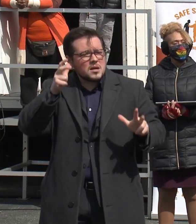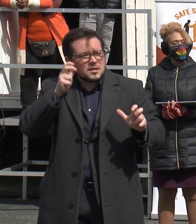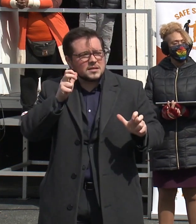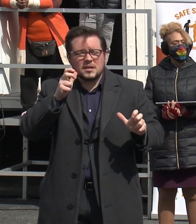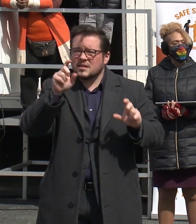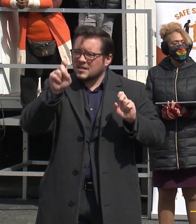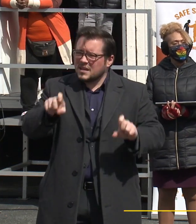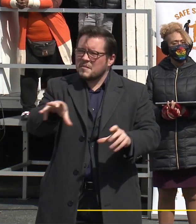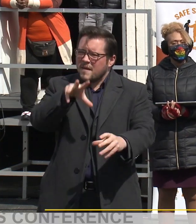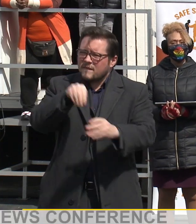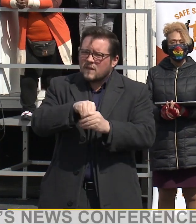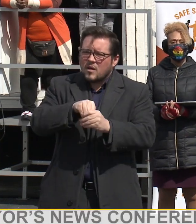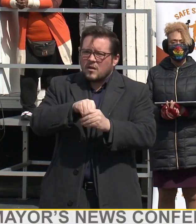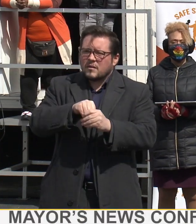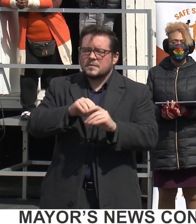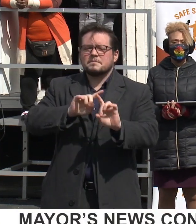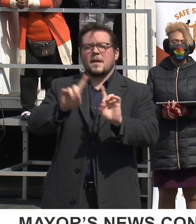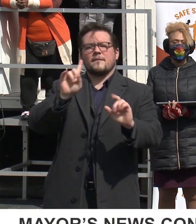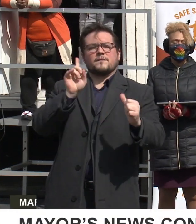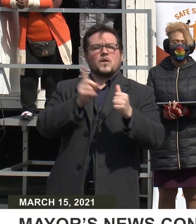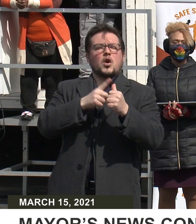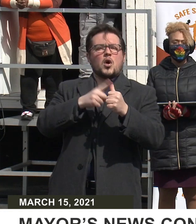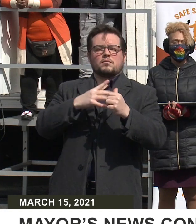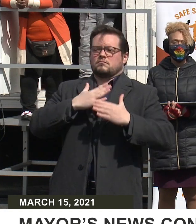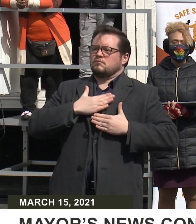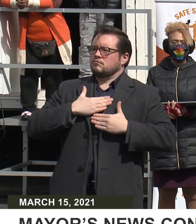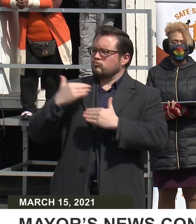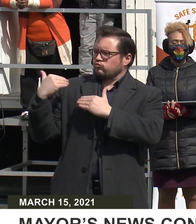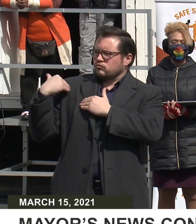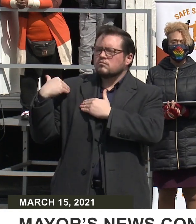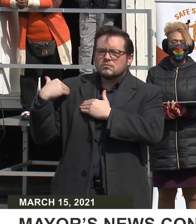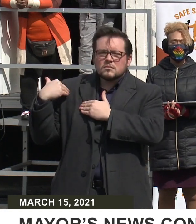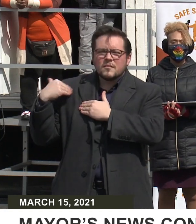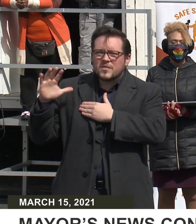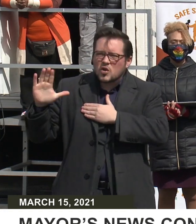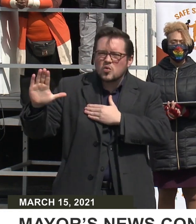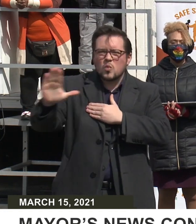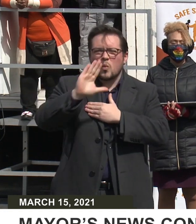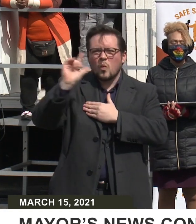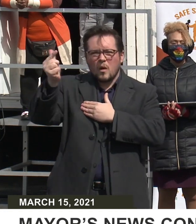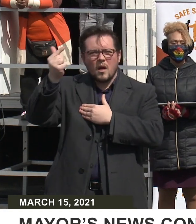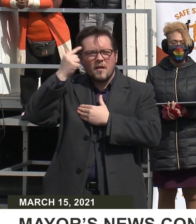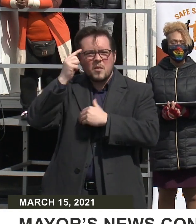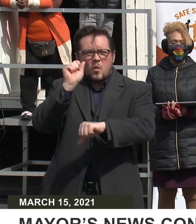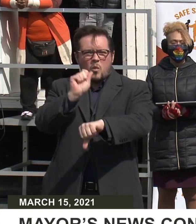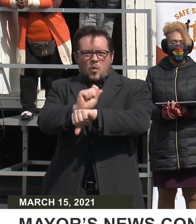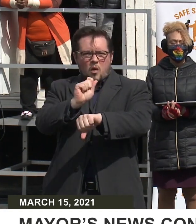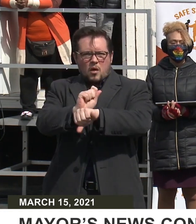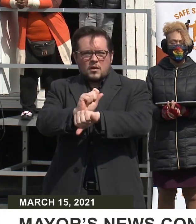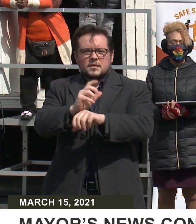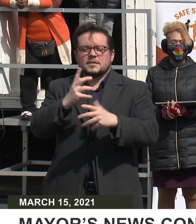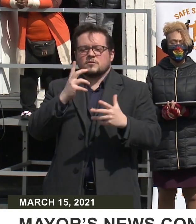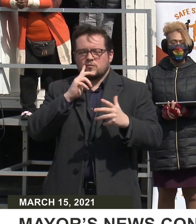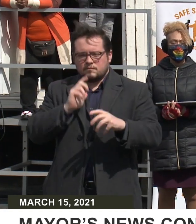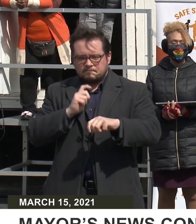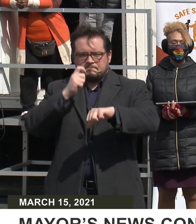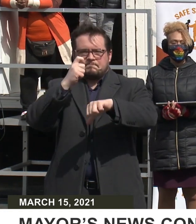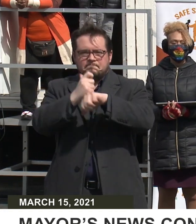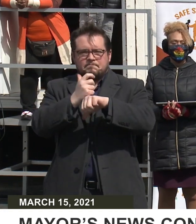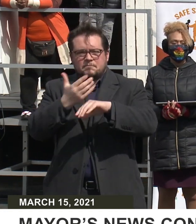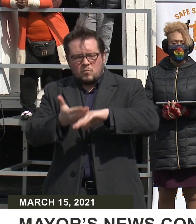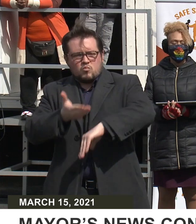But it is first my responsibility to make sure that your entire government is working towards building public safety.